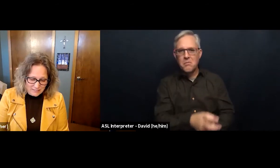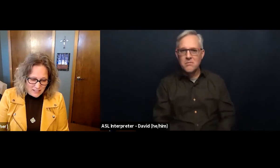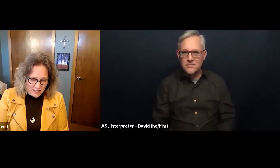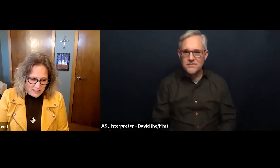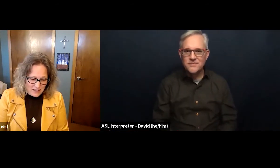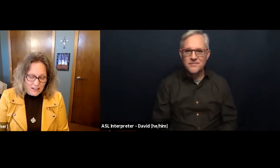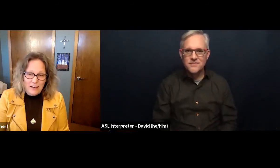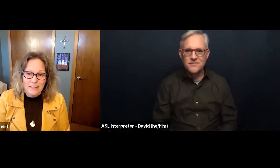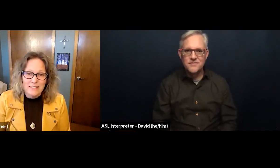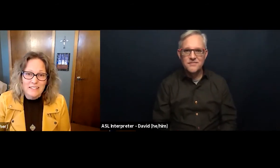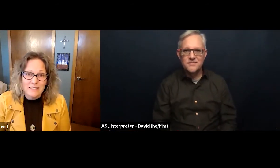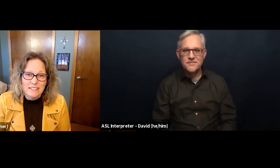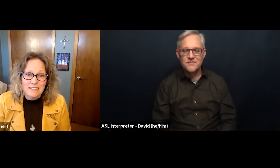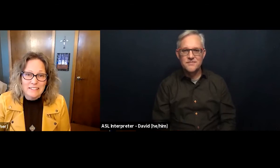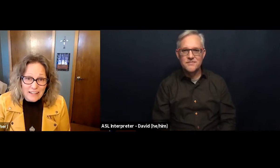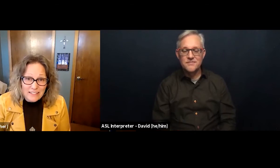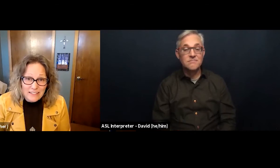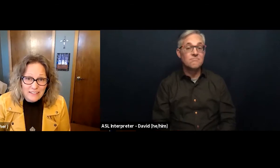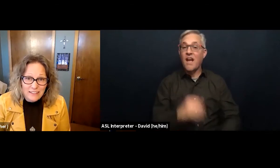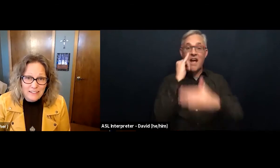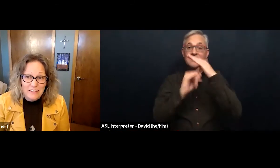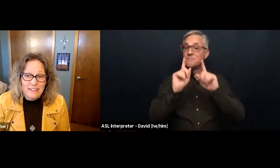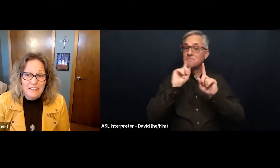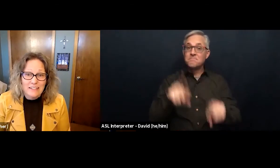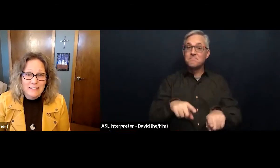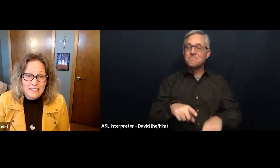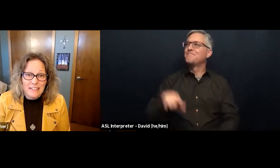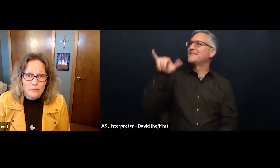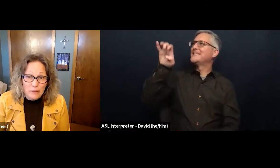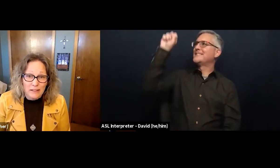And Isaiah says, yes. Send me.